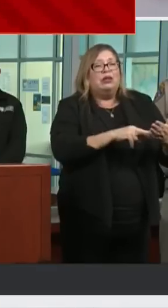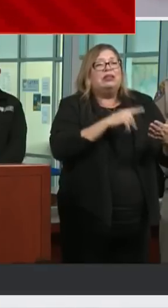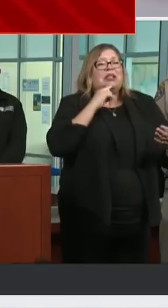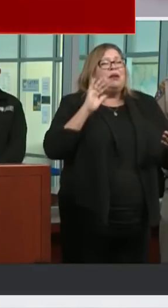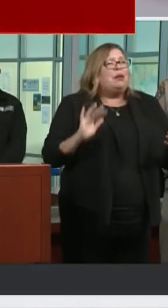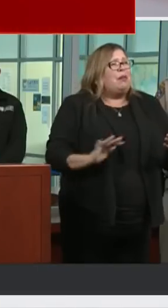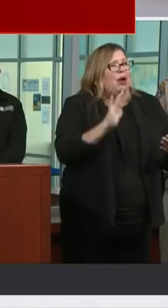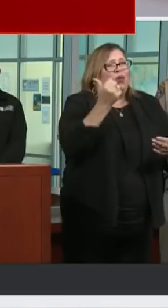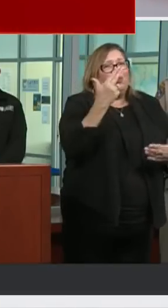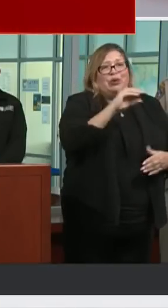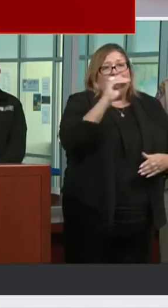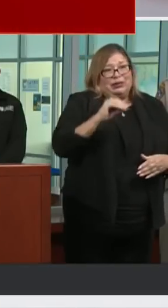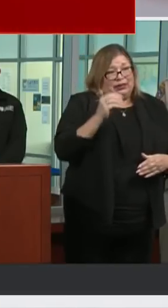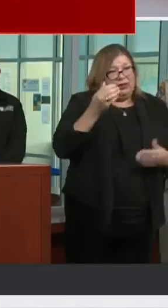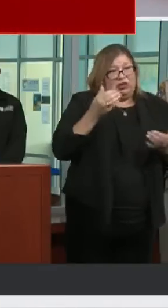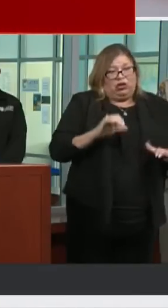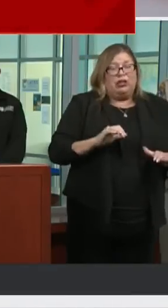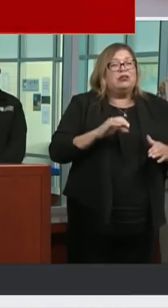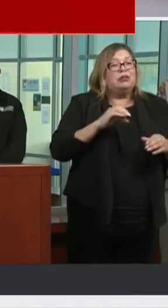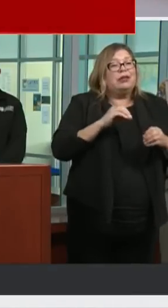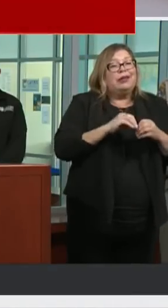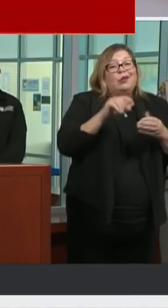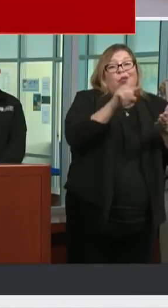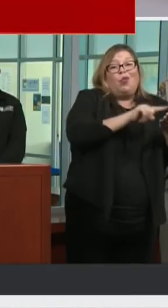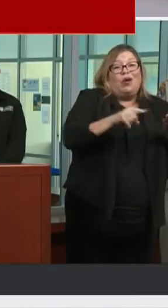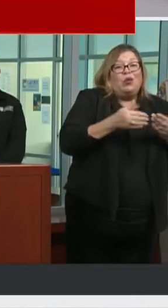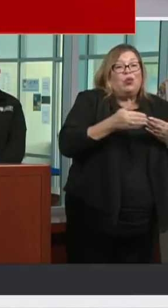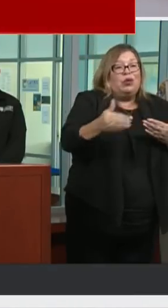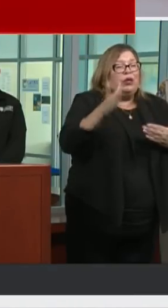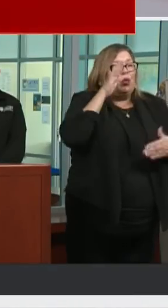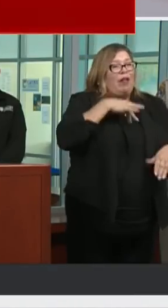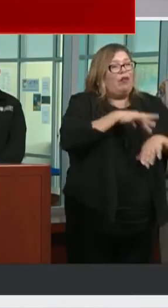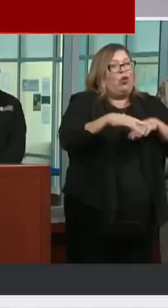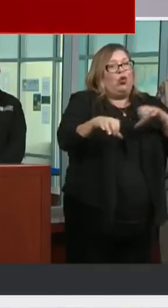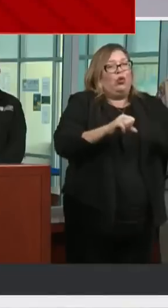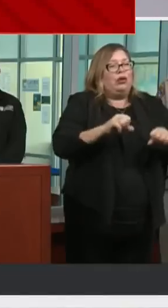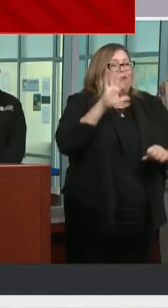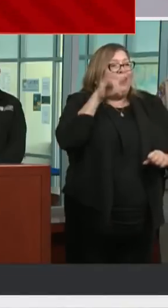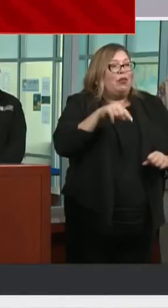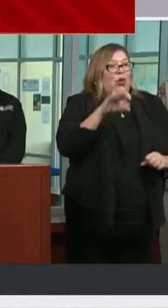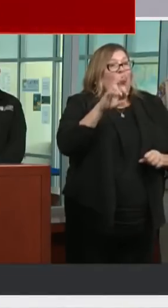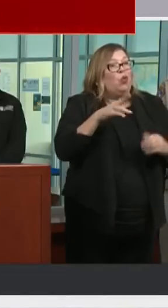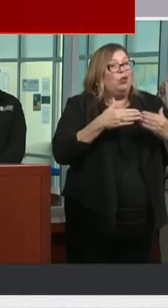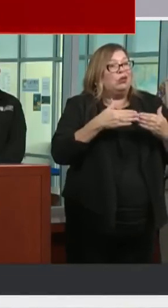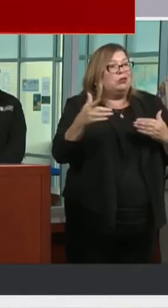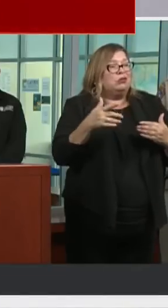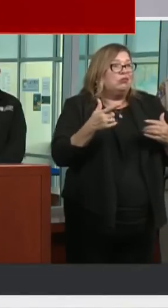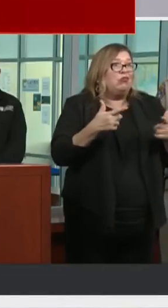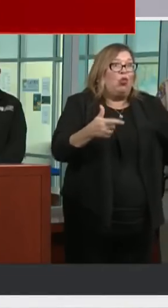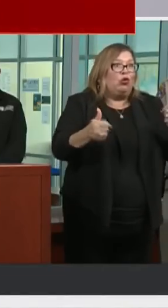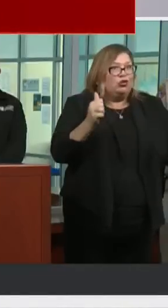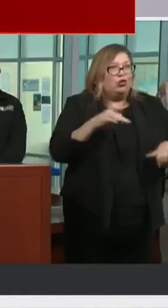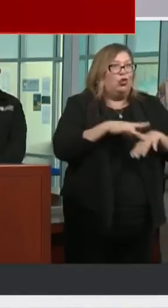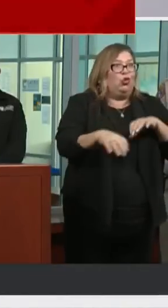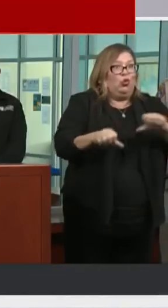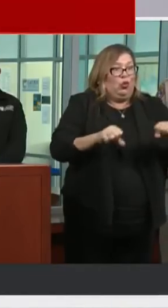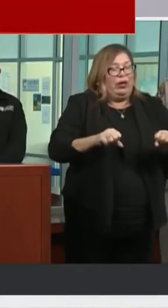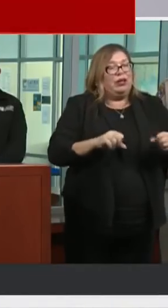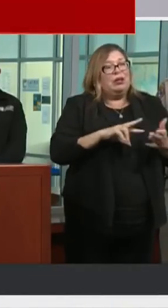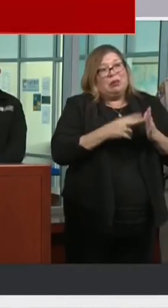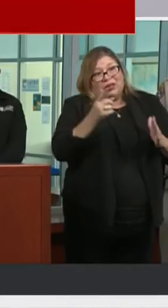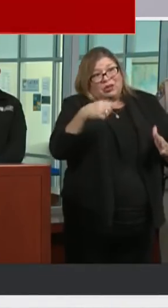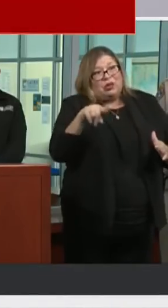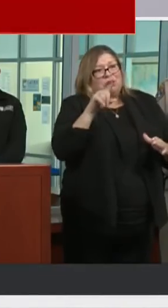within the next week of a magnitude 5 or larger. So, you know, people do need to be prepared, especially if they're in weakened